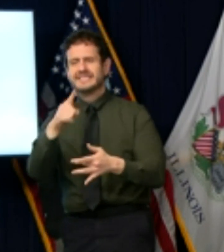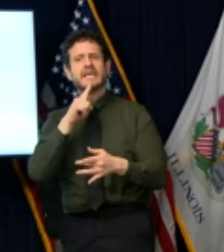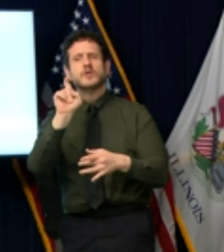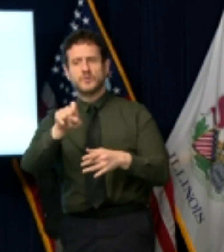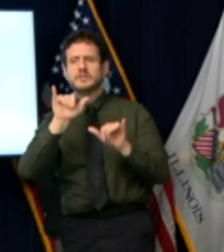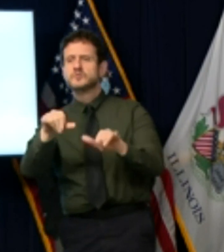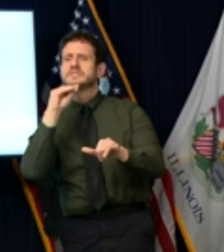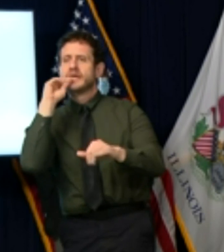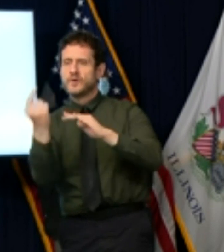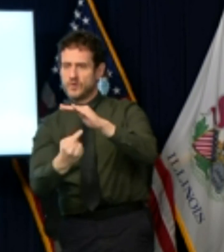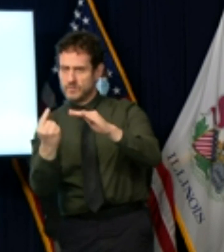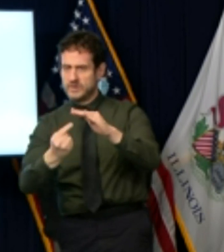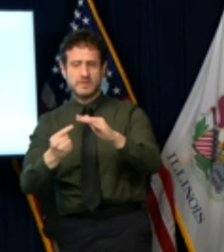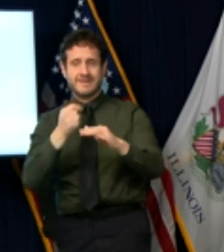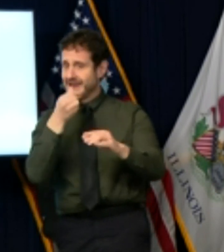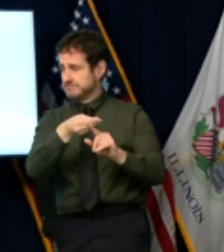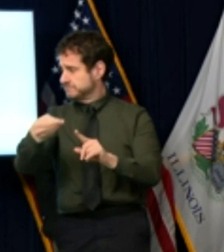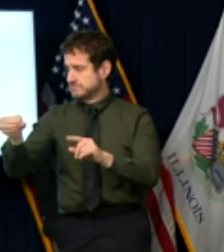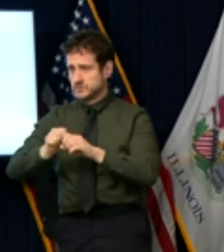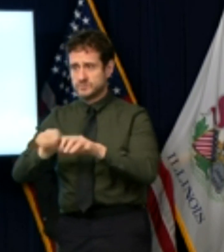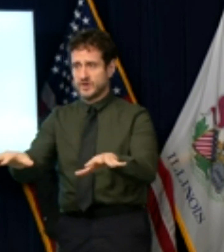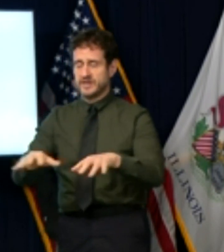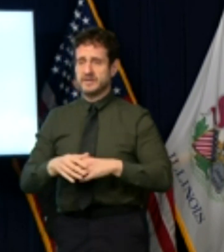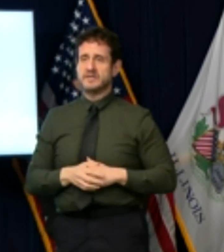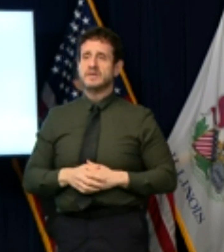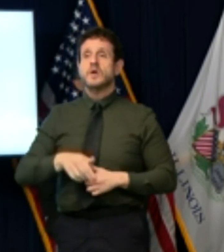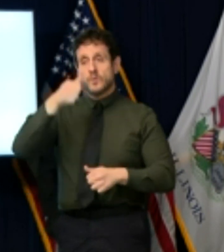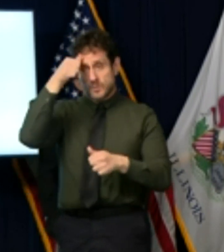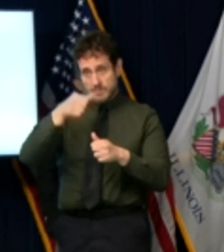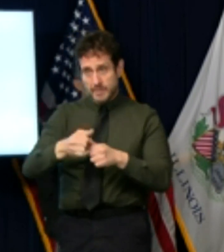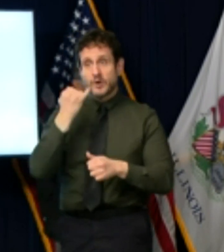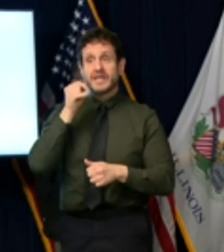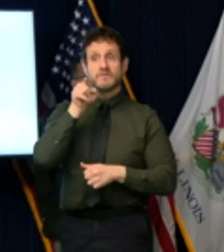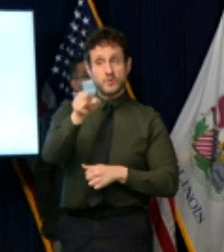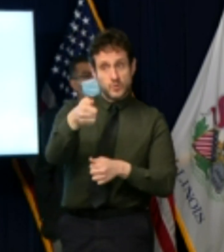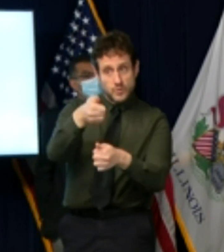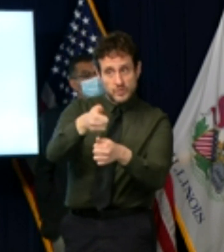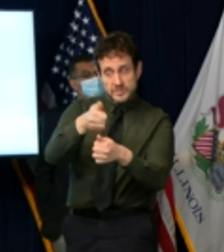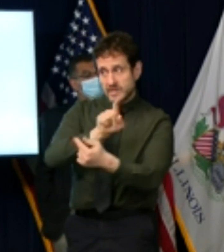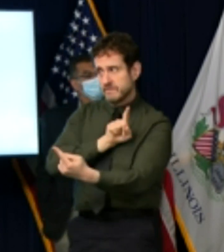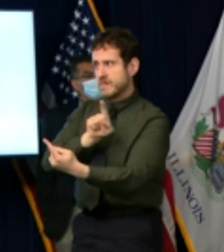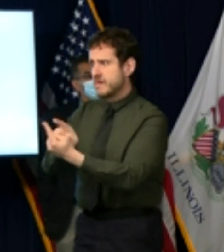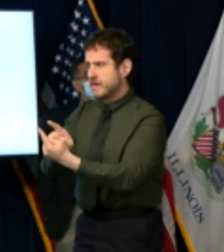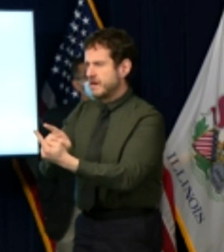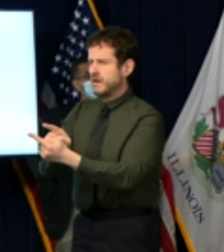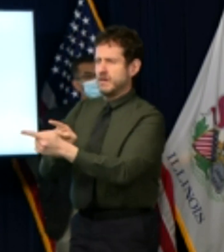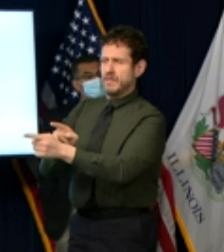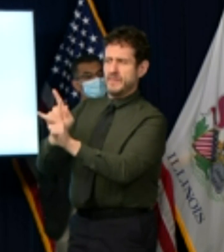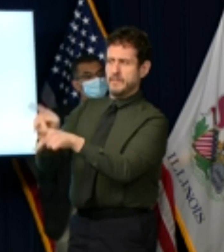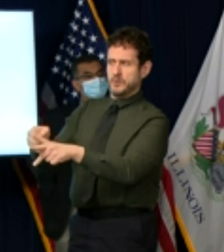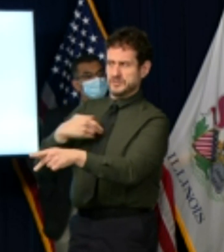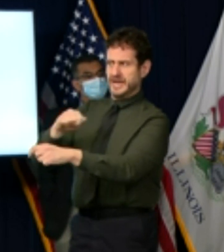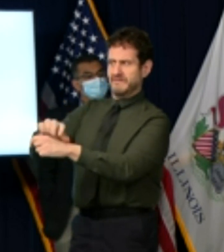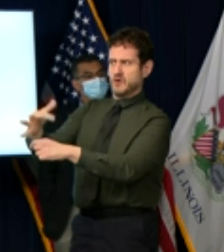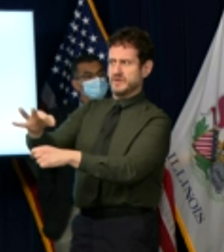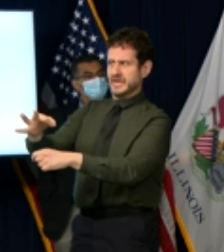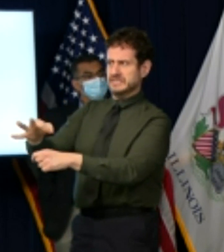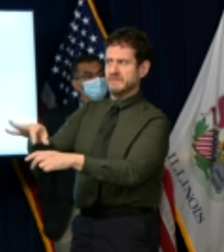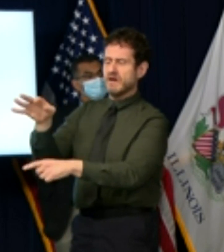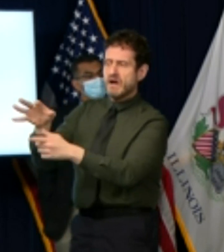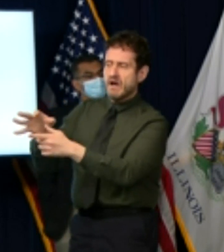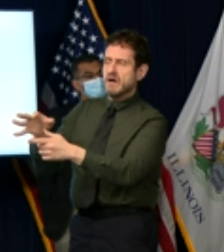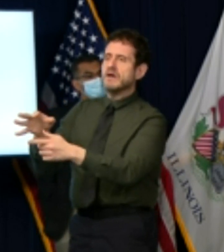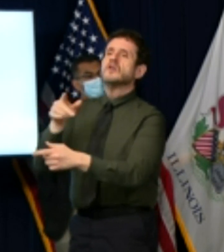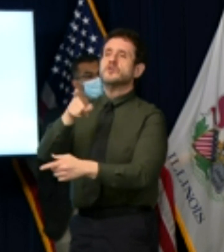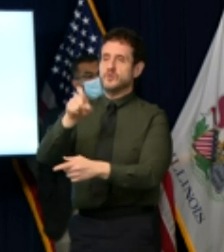i have to remind you that if you've been in close contact with someone who has tested positive you do need to quarantine for the full 14